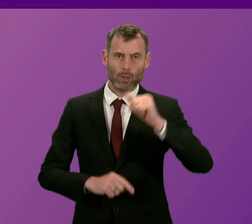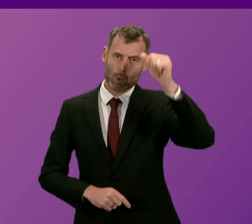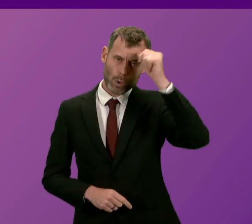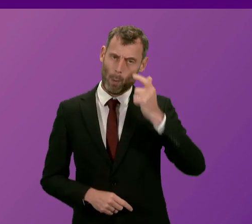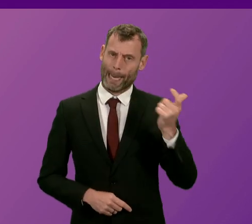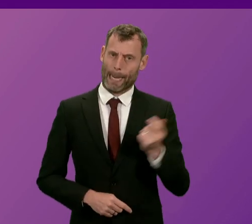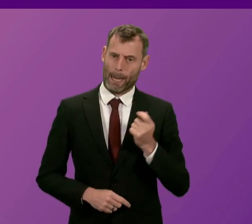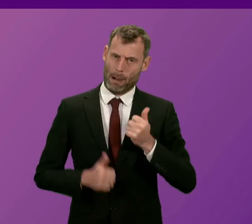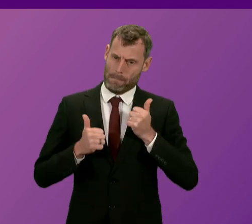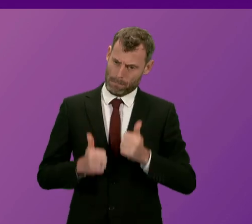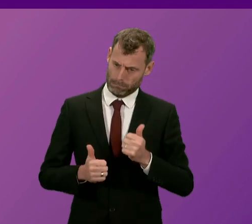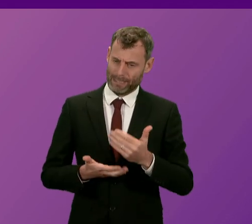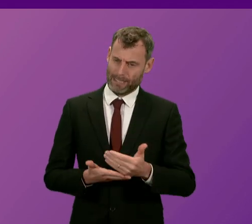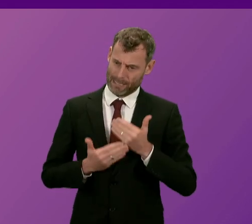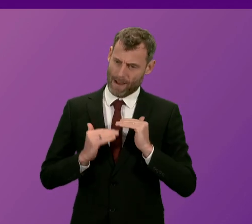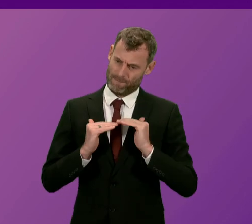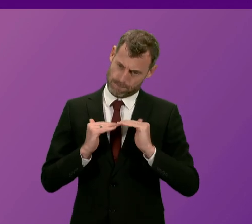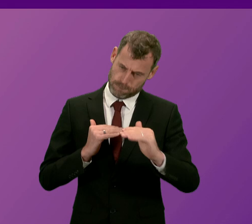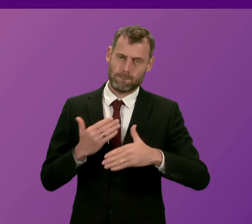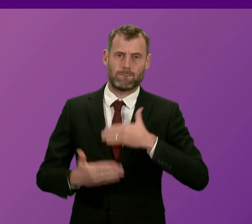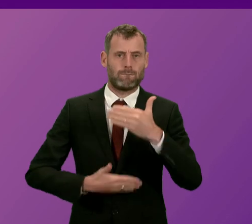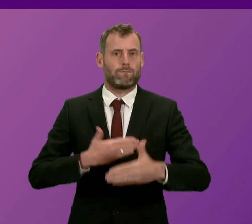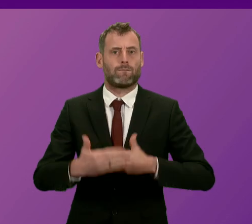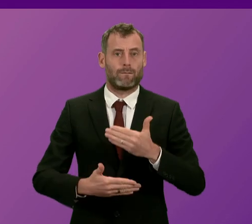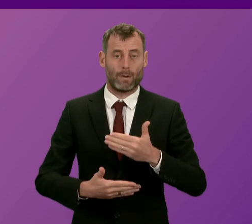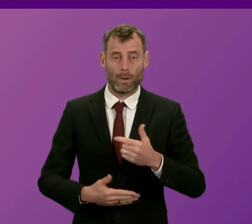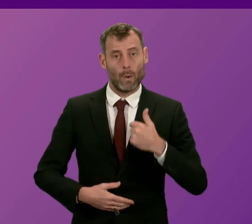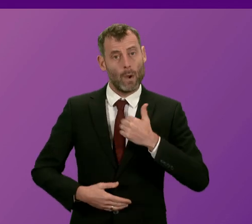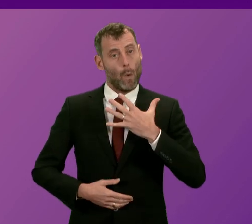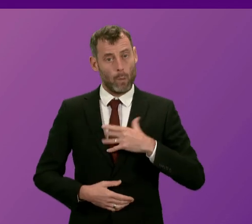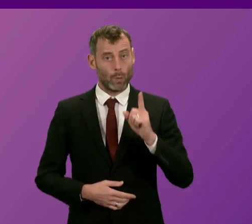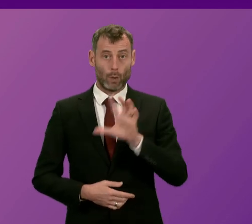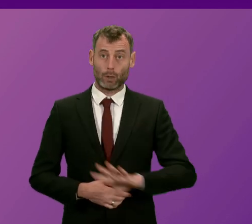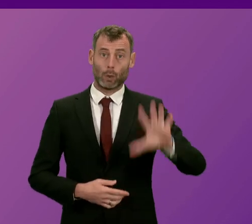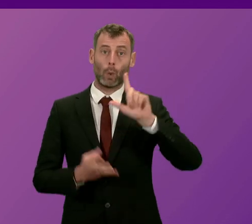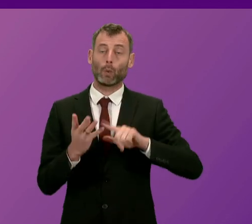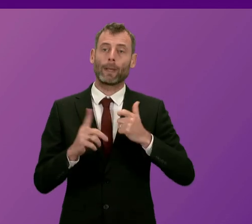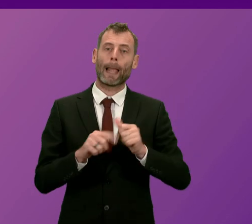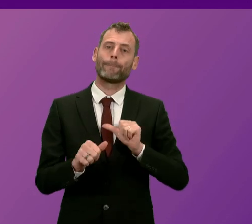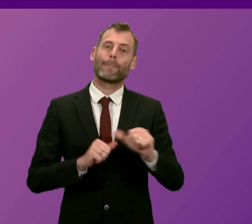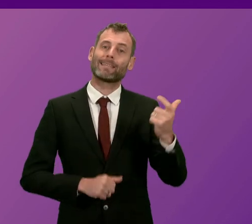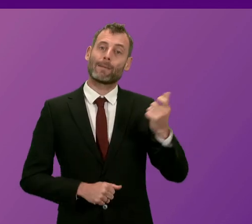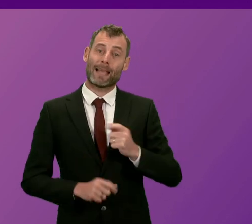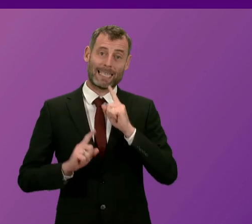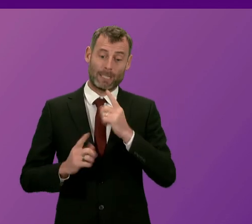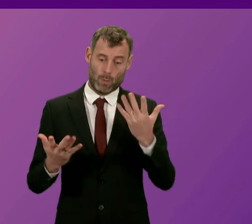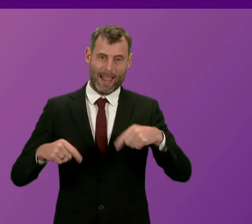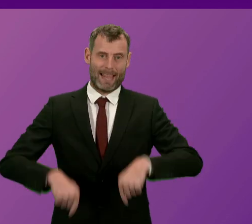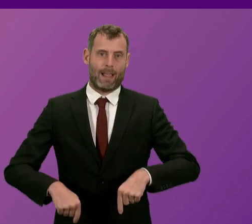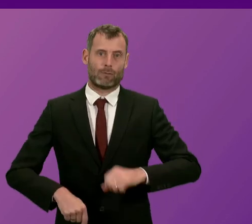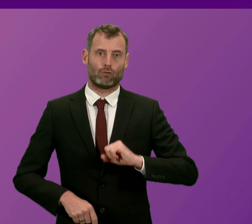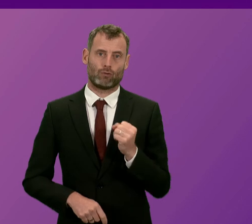continues the position of the teaching profession about being the best paid teaching profession in the United Kingdom. Emma Harper.